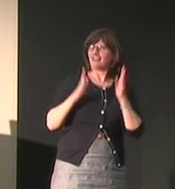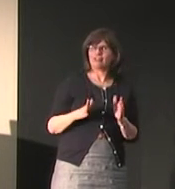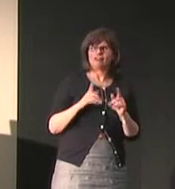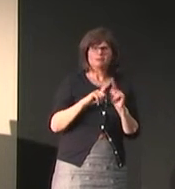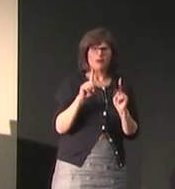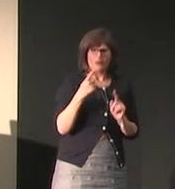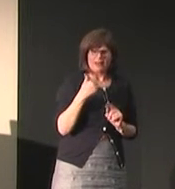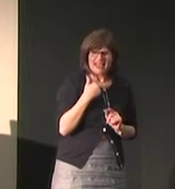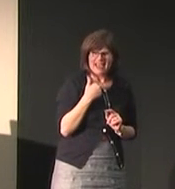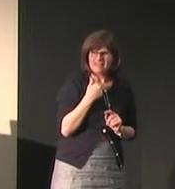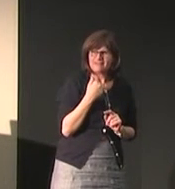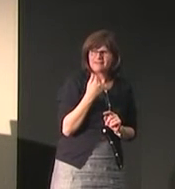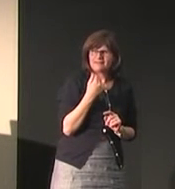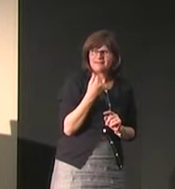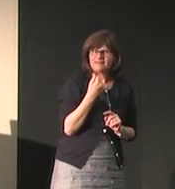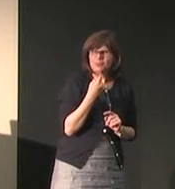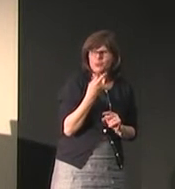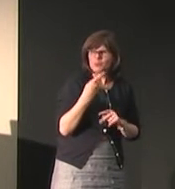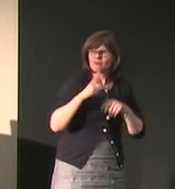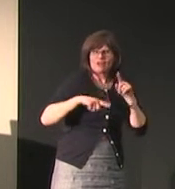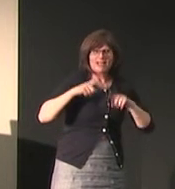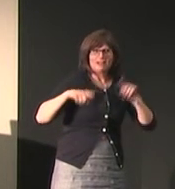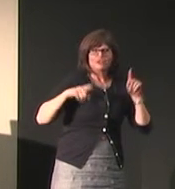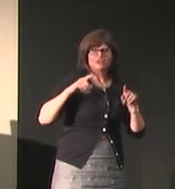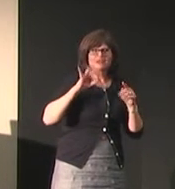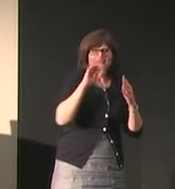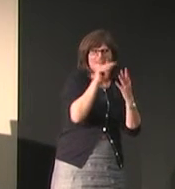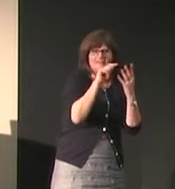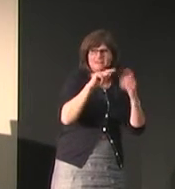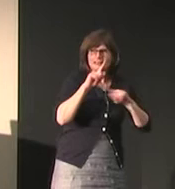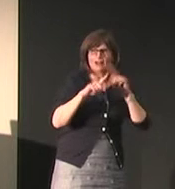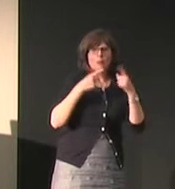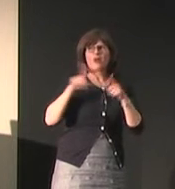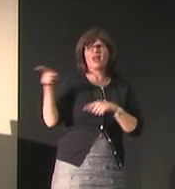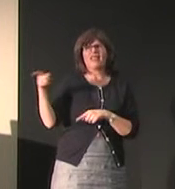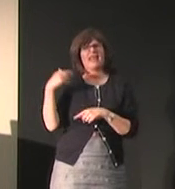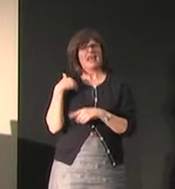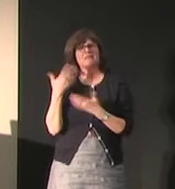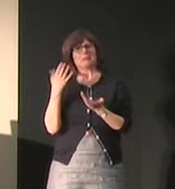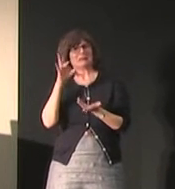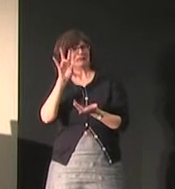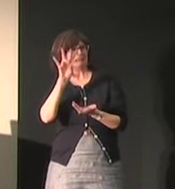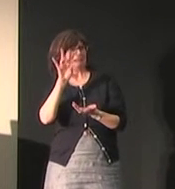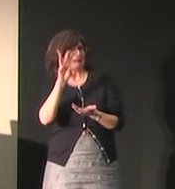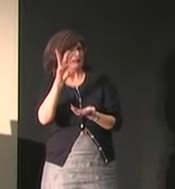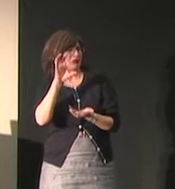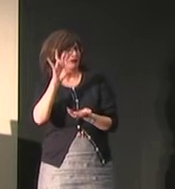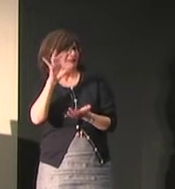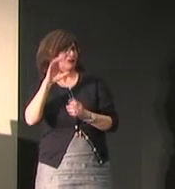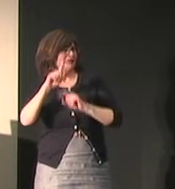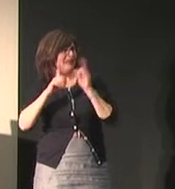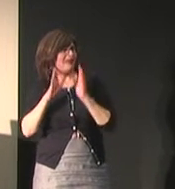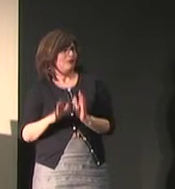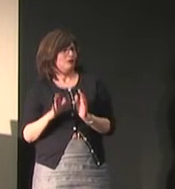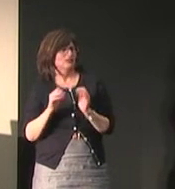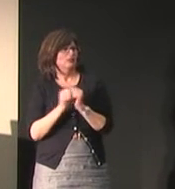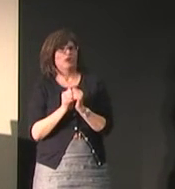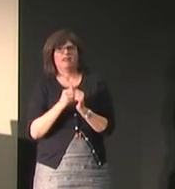we have 200,000 signers in our community of ASL users why is there no more variation? and with six or seven